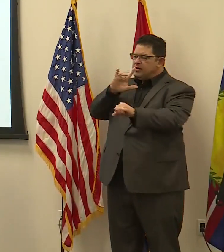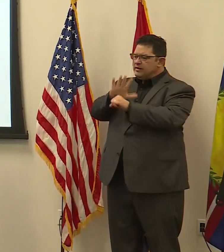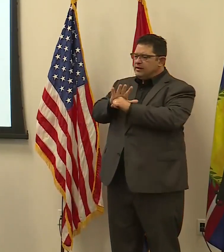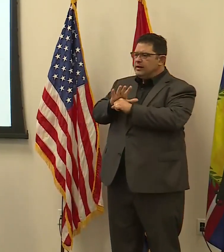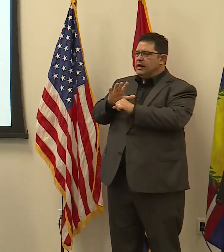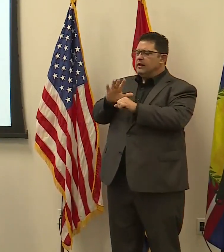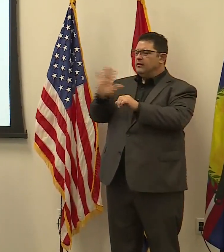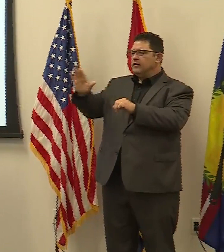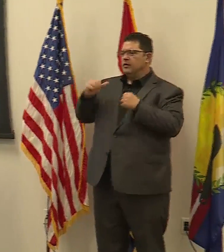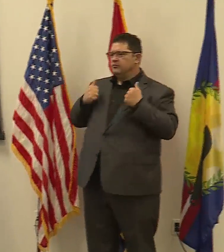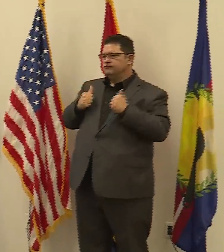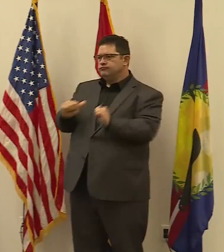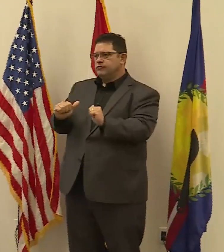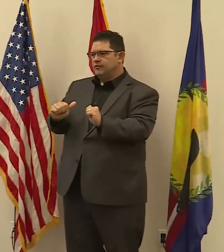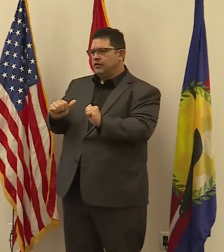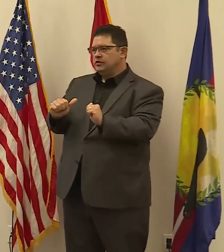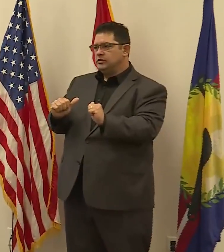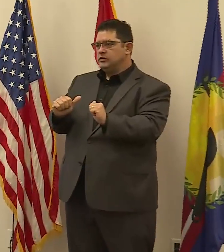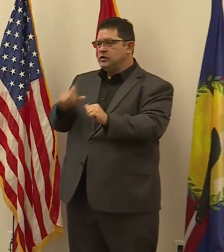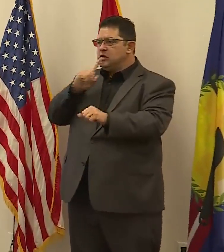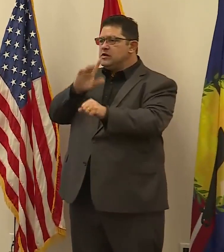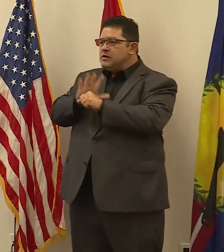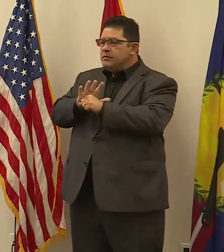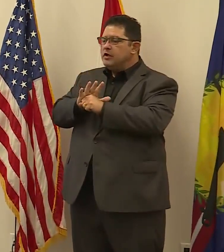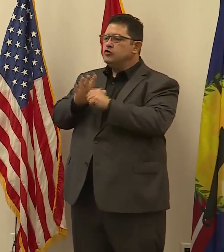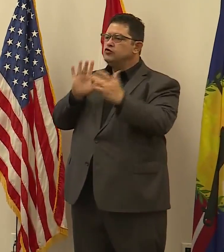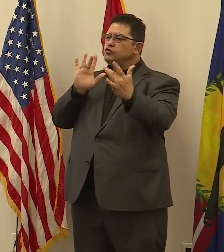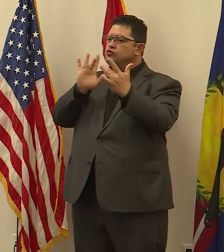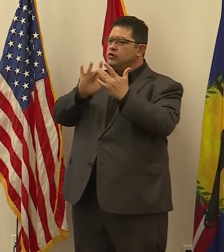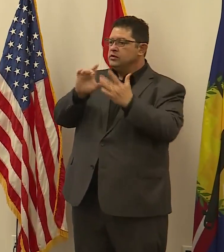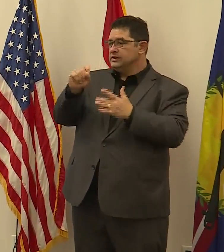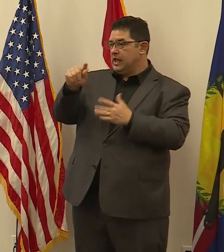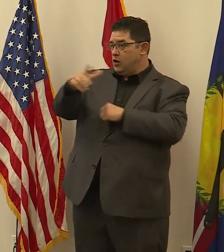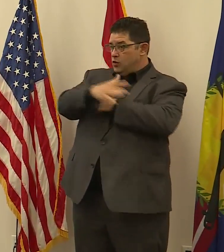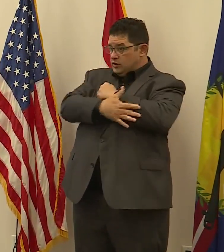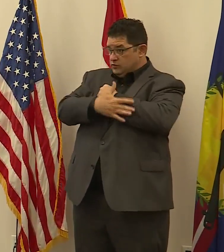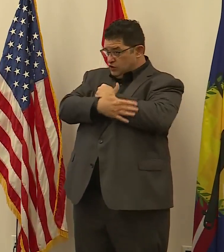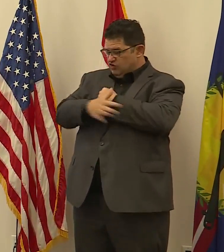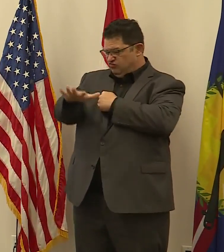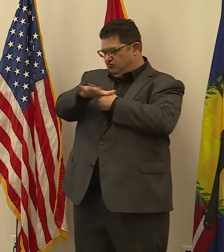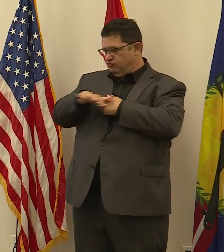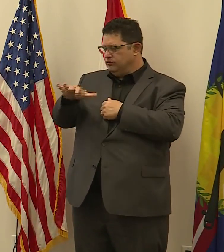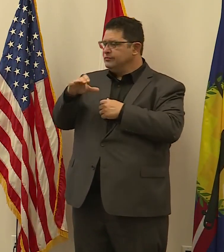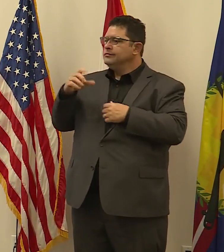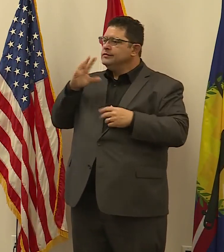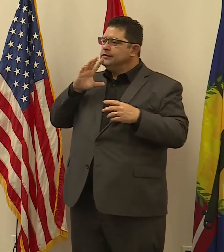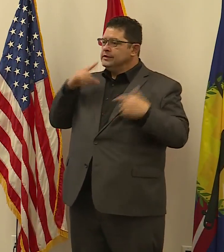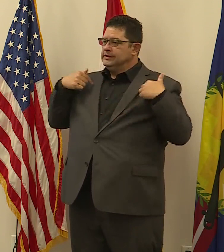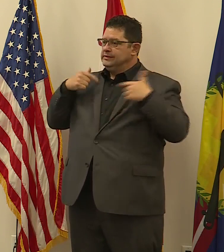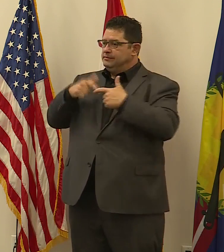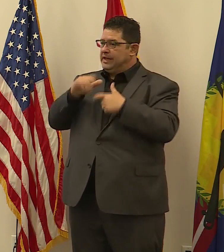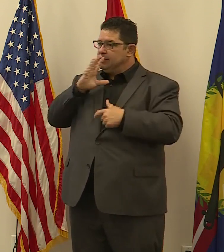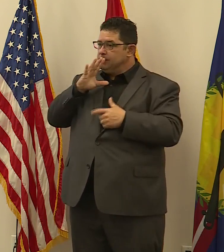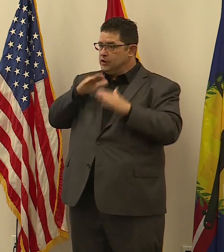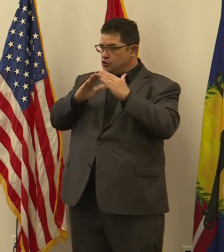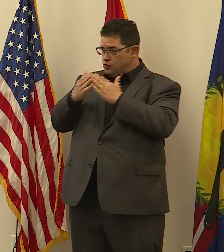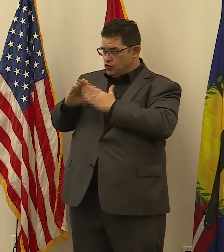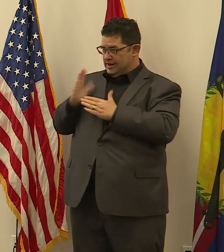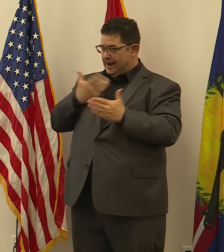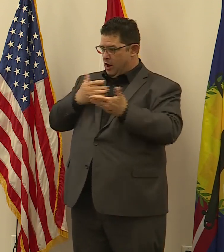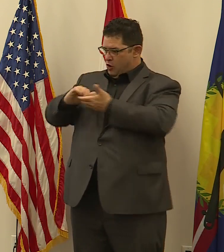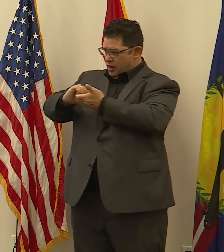and committed to reach the St. Louis region's Spanish-speaking community. Our collaboration